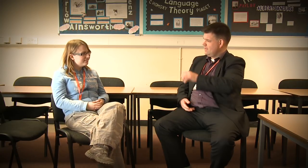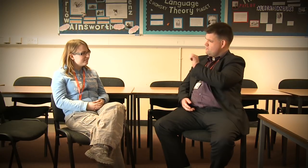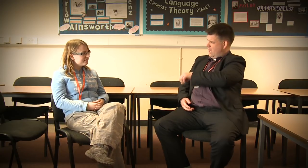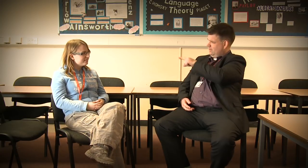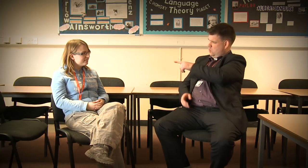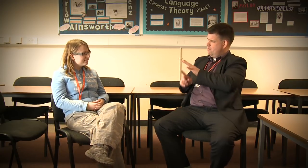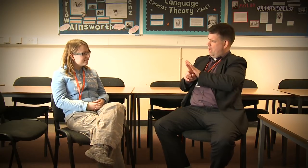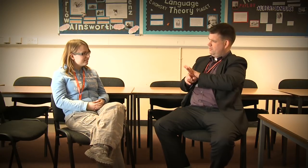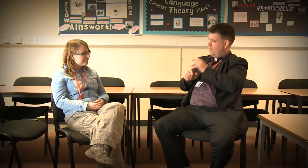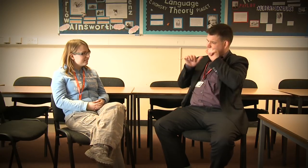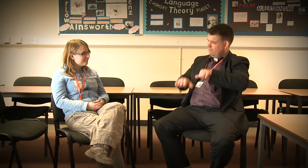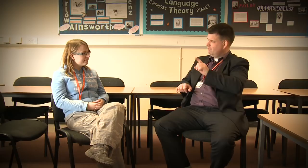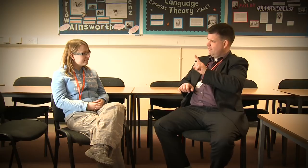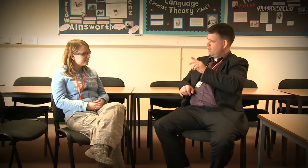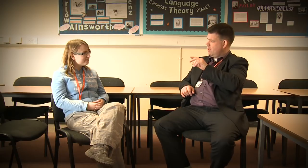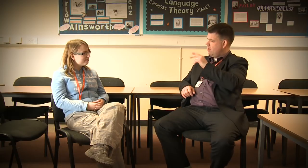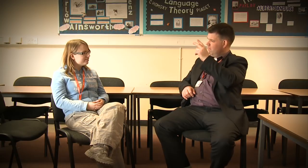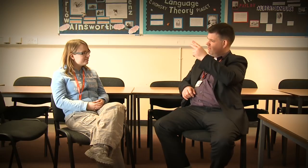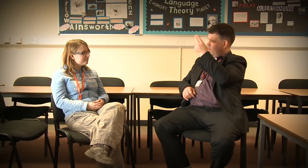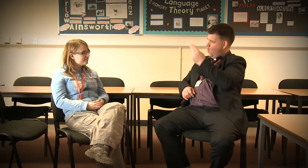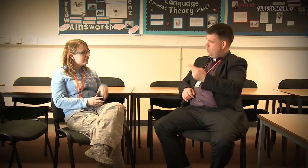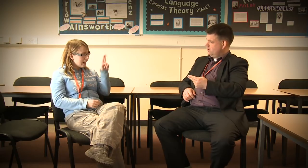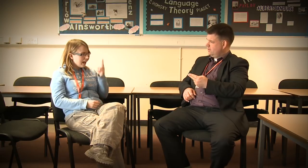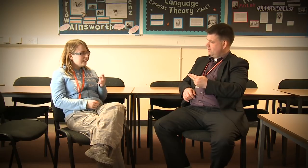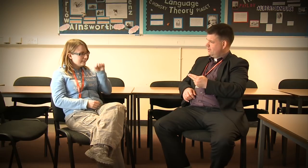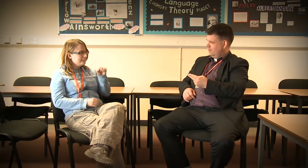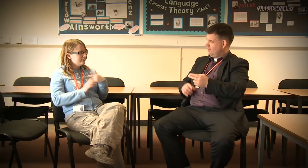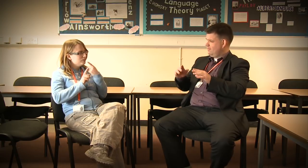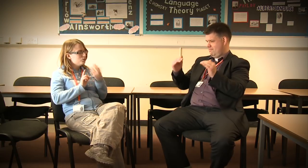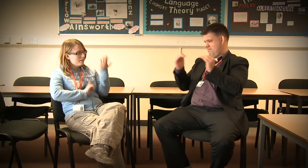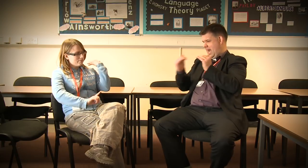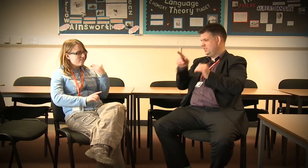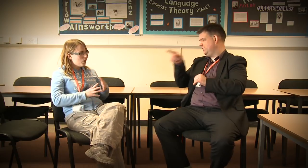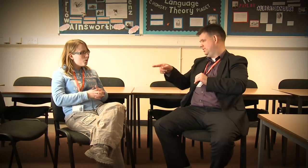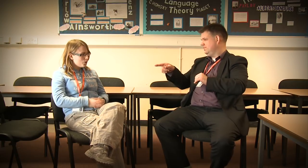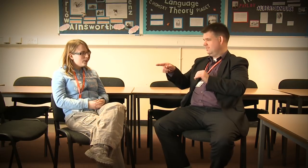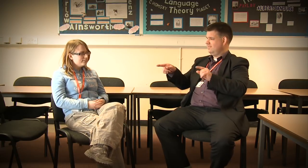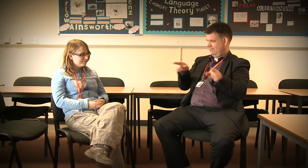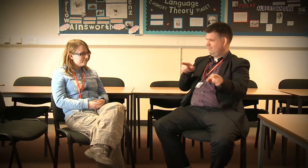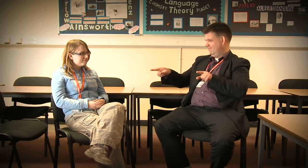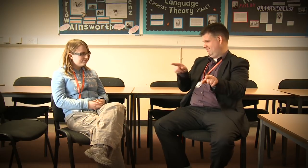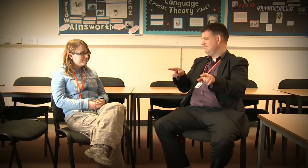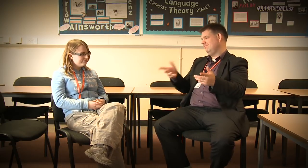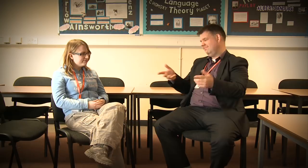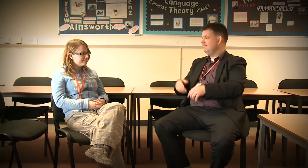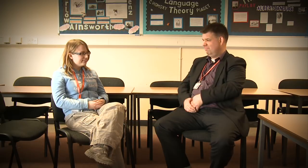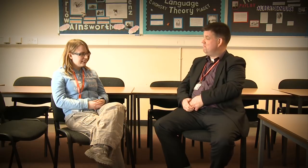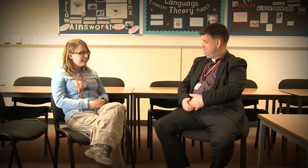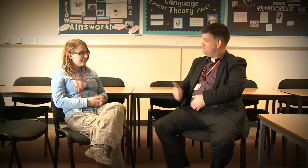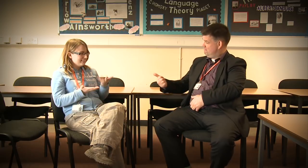You've got a background in art, haven't you? The two go together, don't they? Yes, I did art before so I can incorporate the two, perhaps